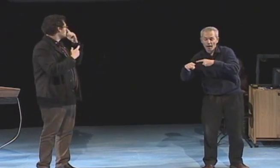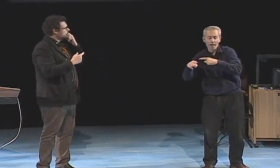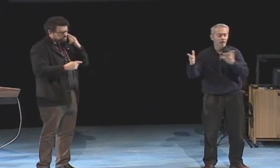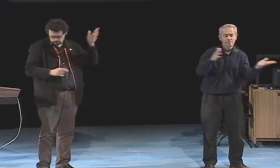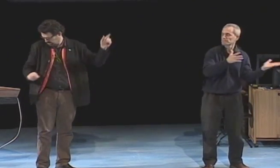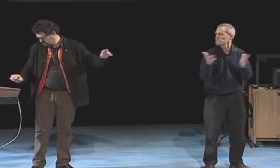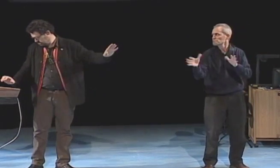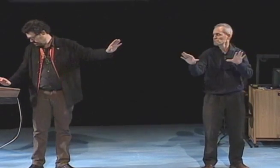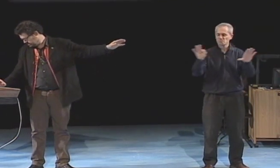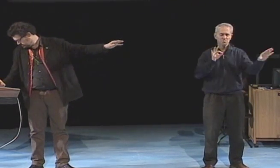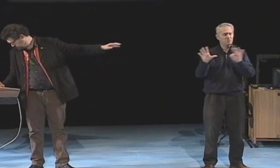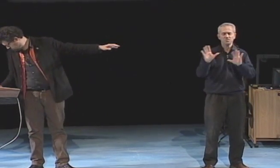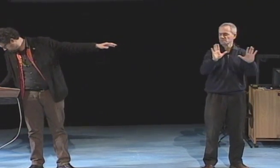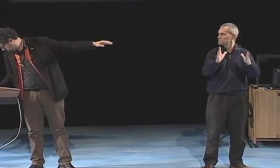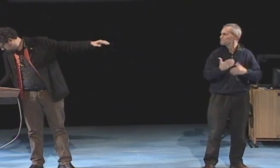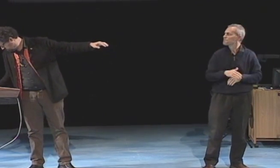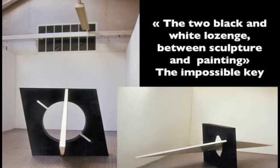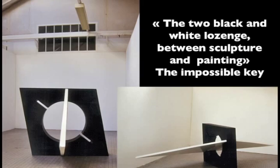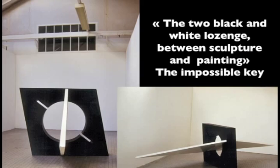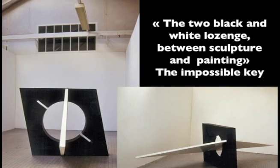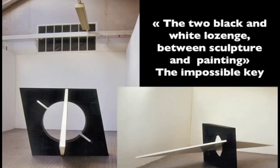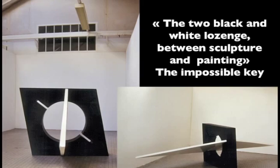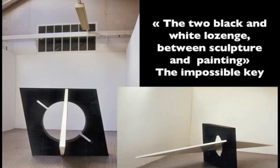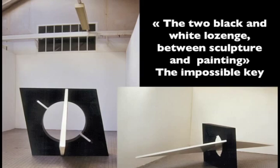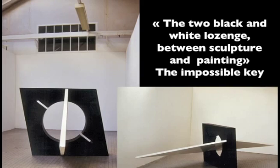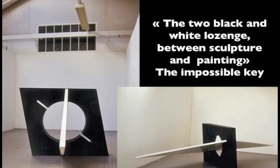concepts or ideas.